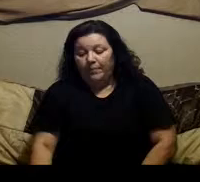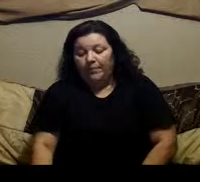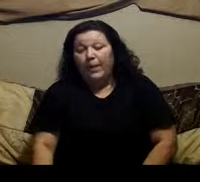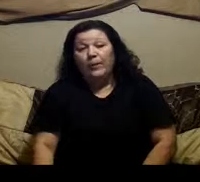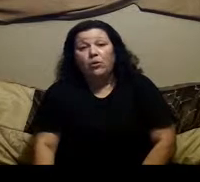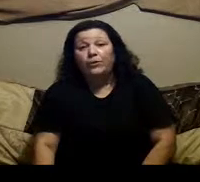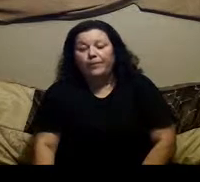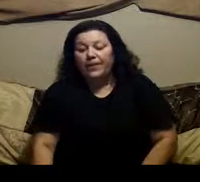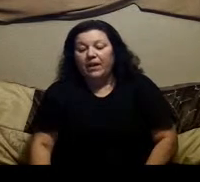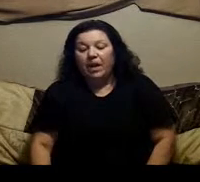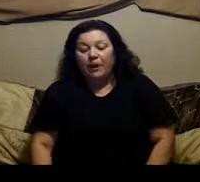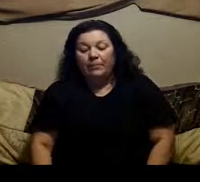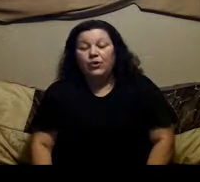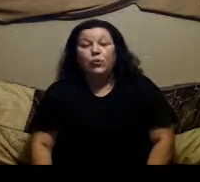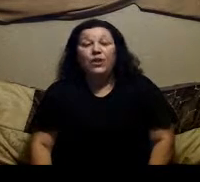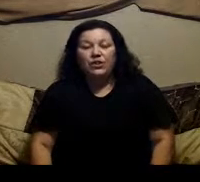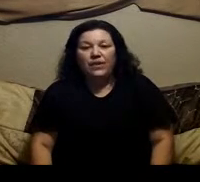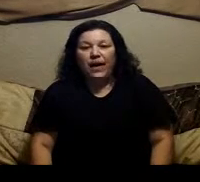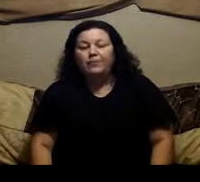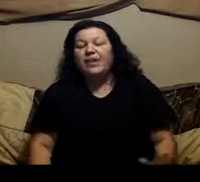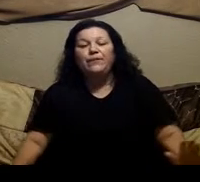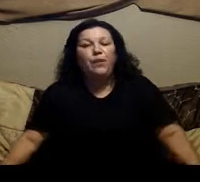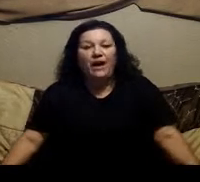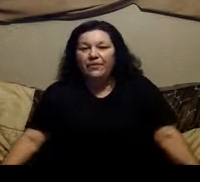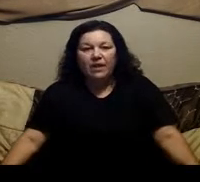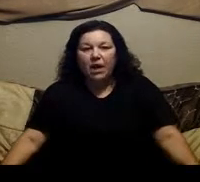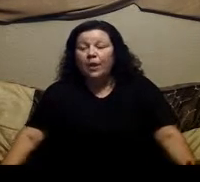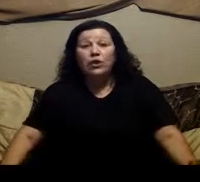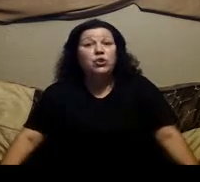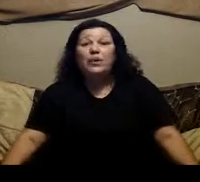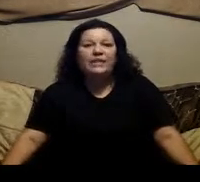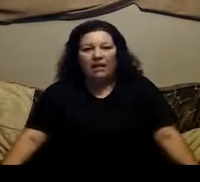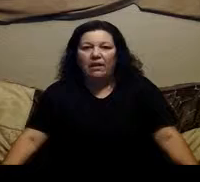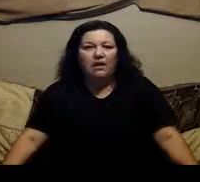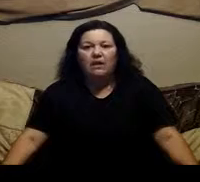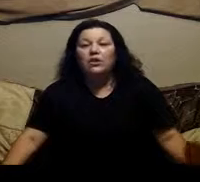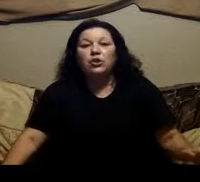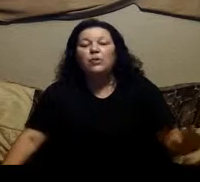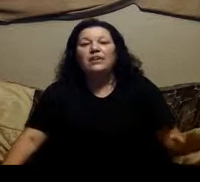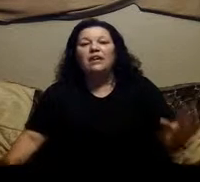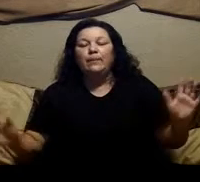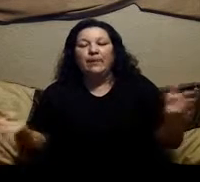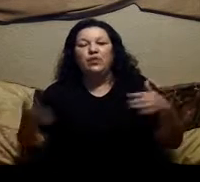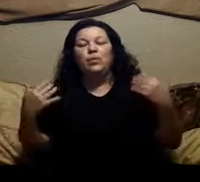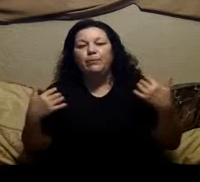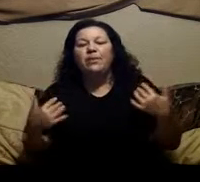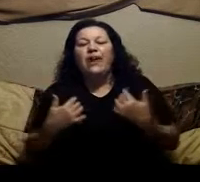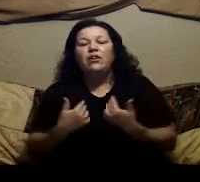Stop it cold So you want to do that if you have the time do it daily do it daily because you want to put that